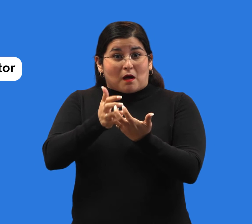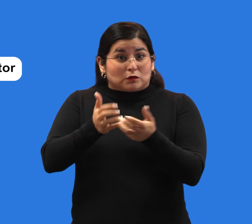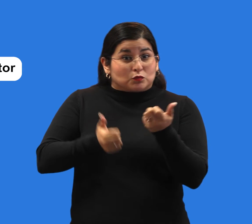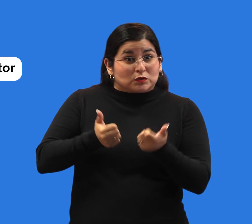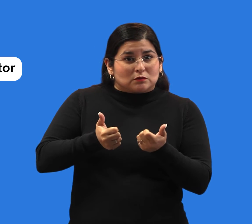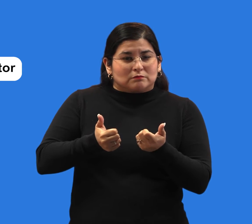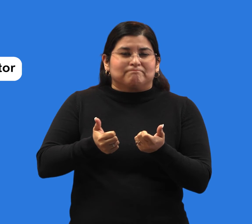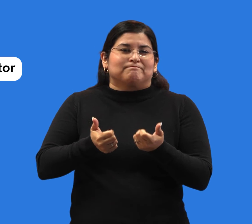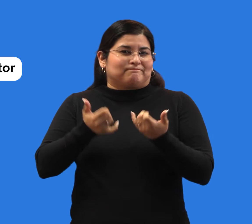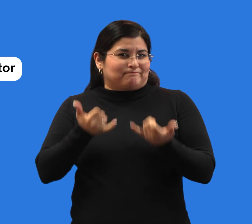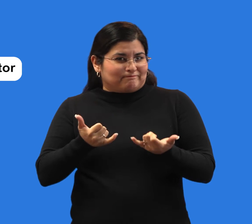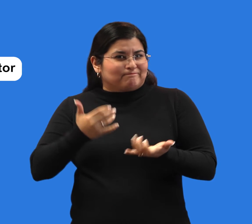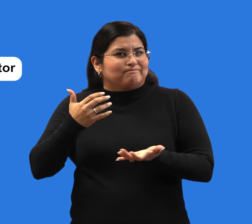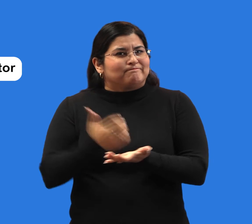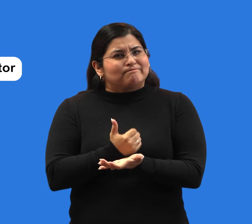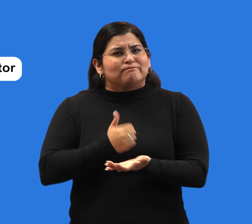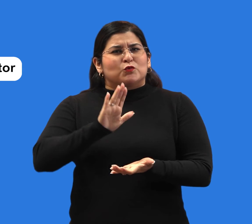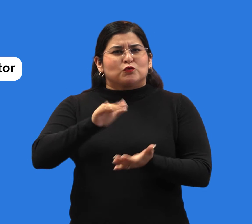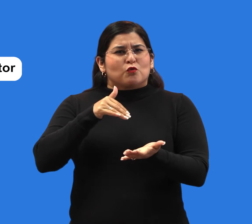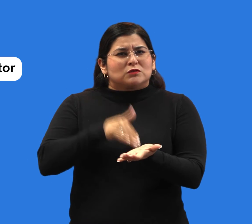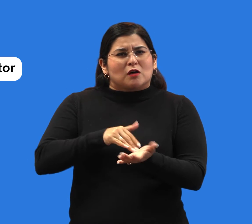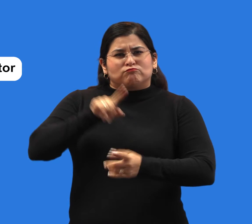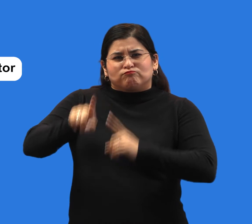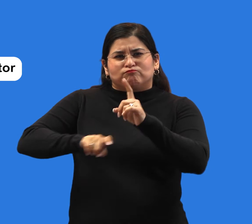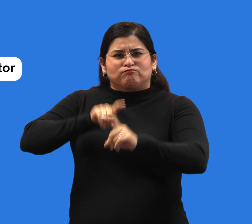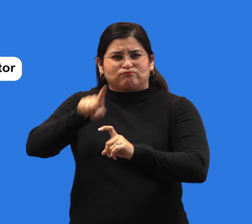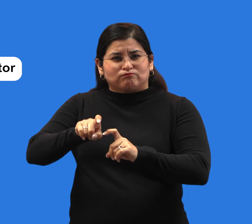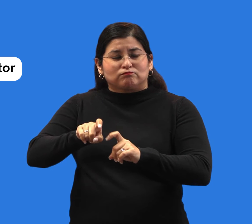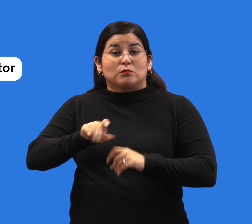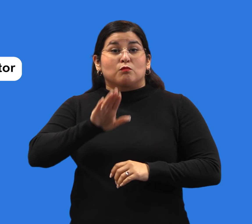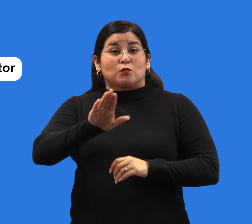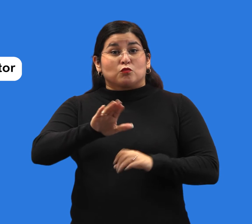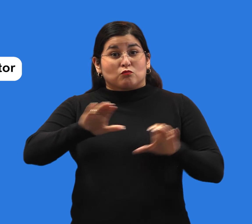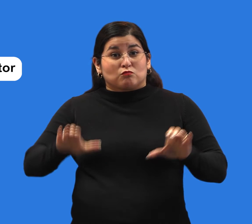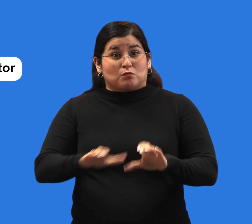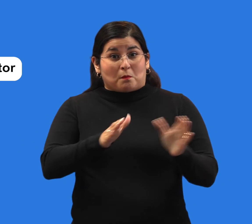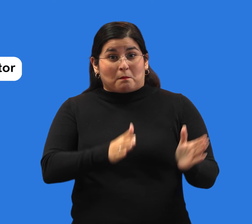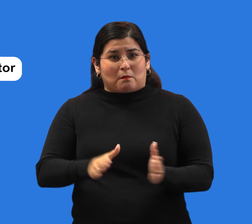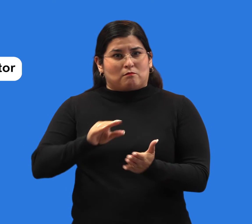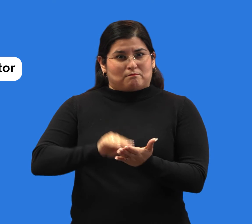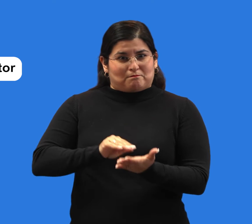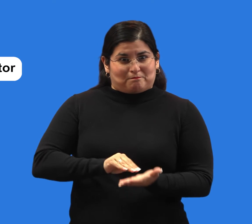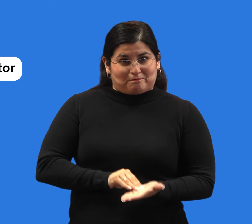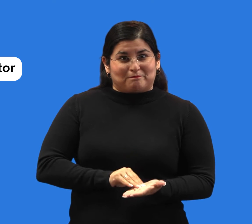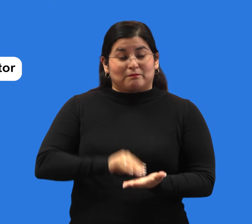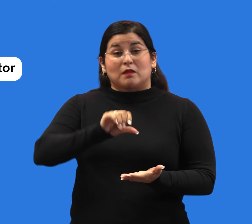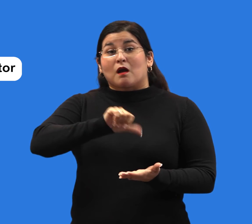to ask your doctor about taking medicine for COVID-19 now. So, if you ever test positive